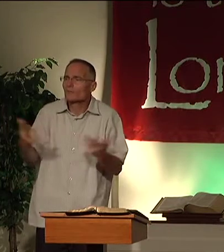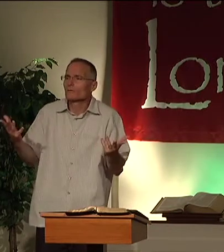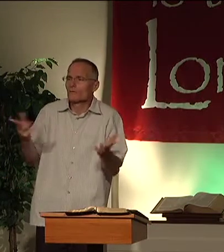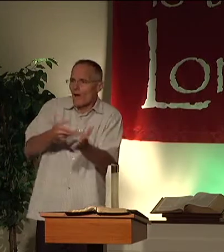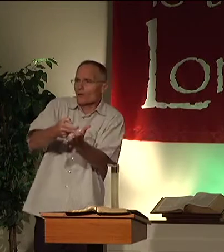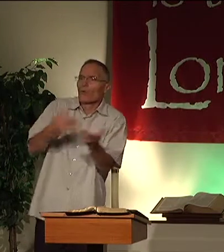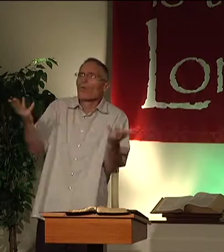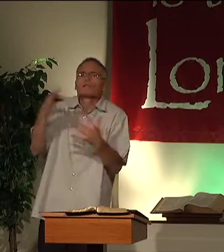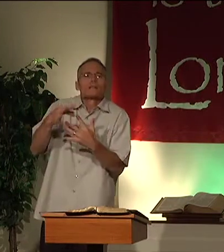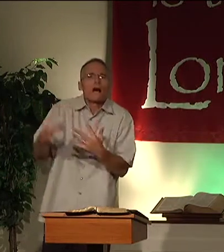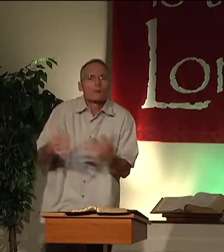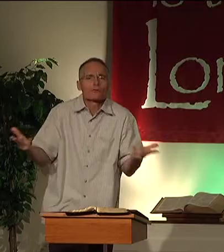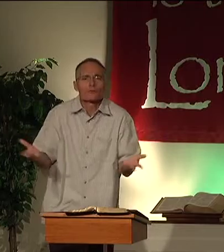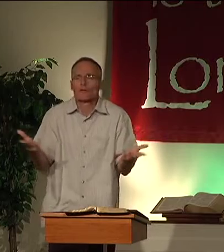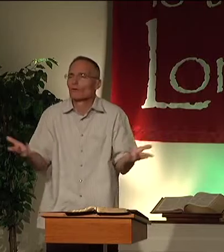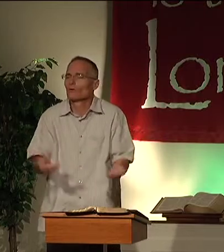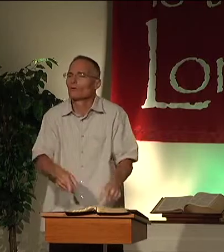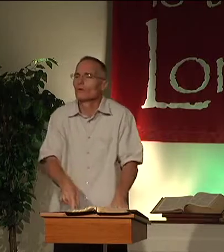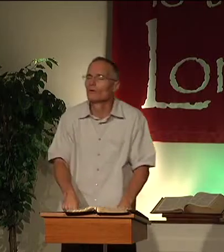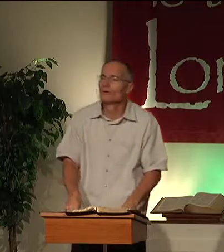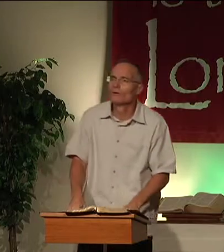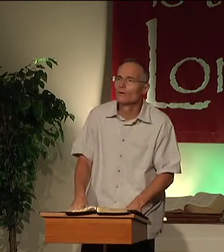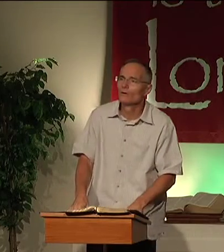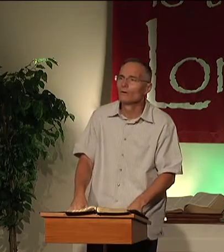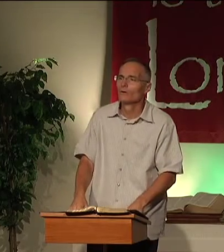What are the options? Honestly, what's the option here?